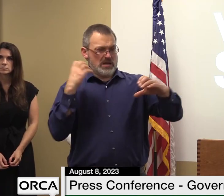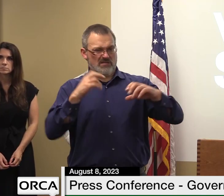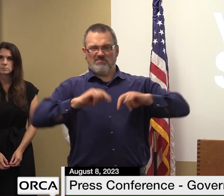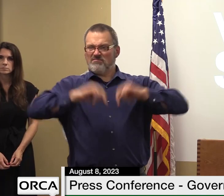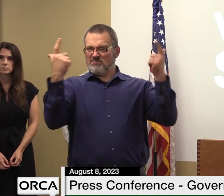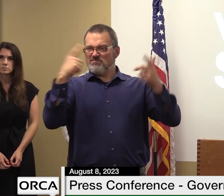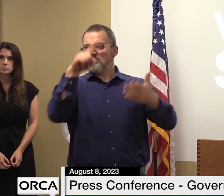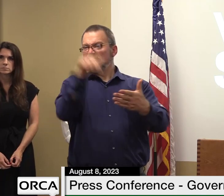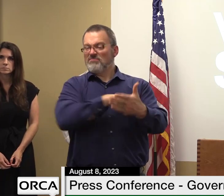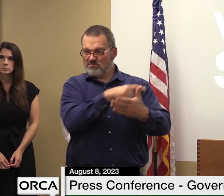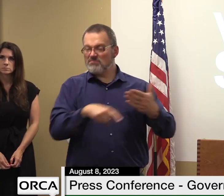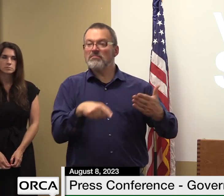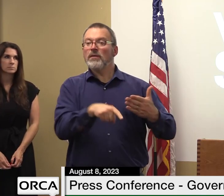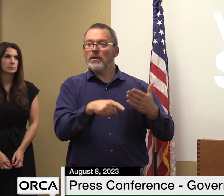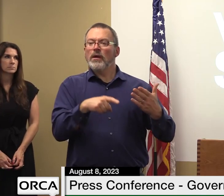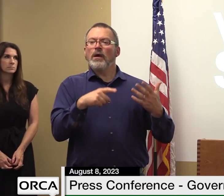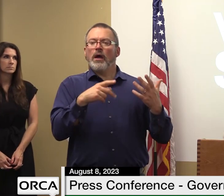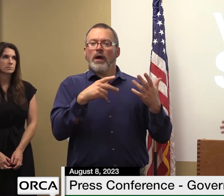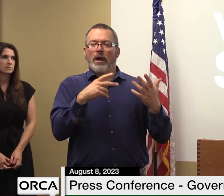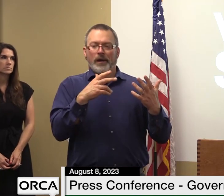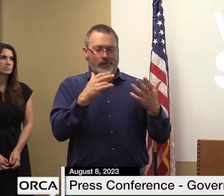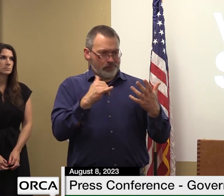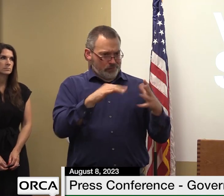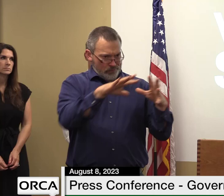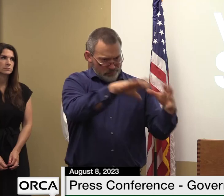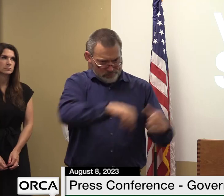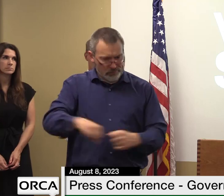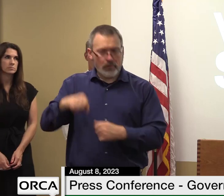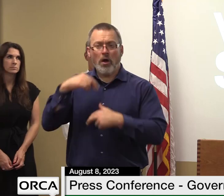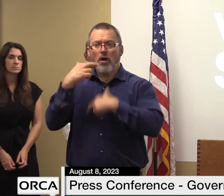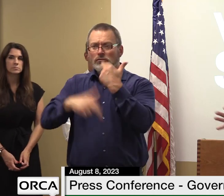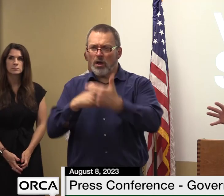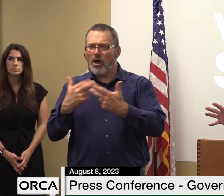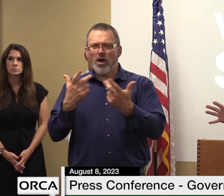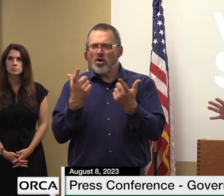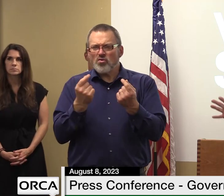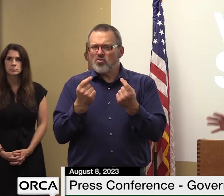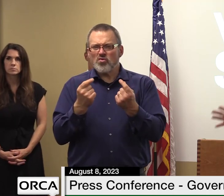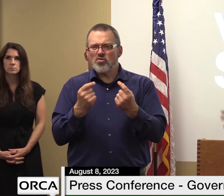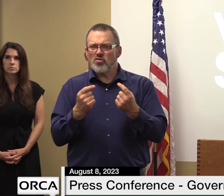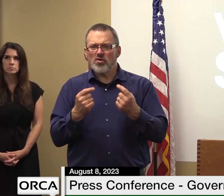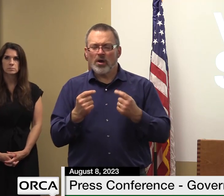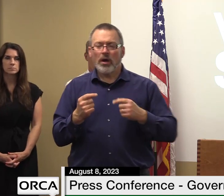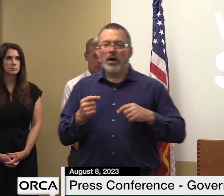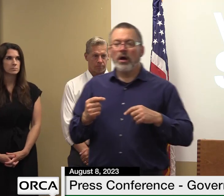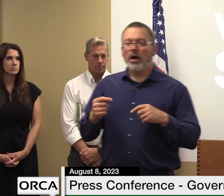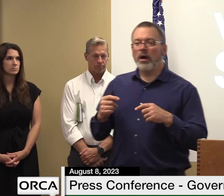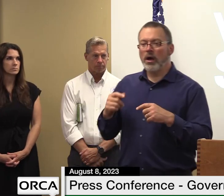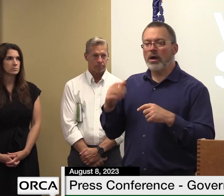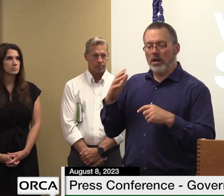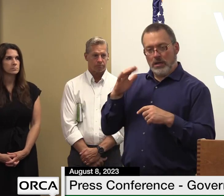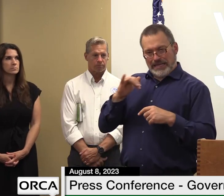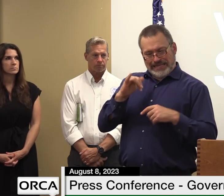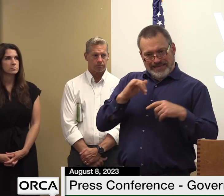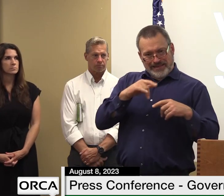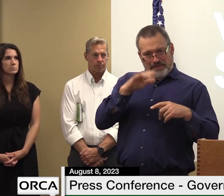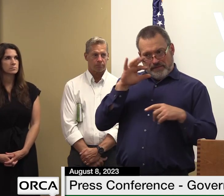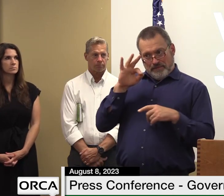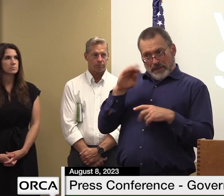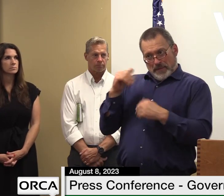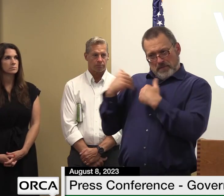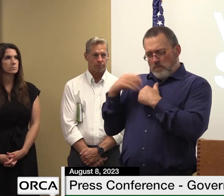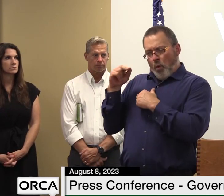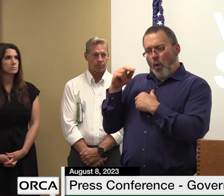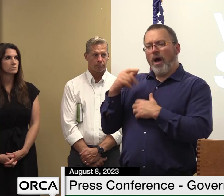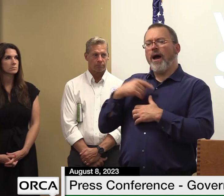by fema no no it won't be all the the debris itself uh will be covered by fema